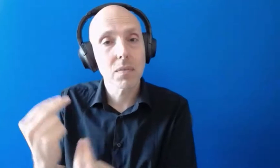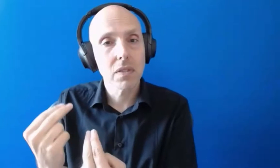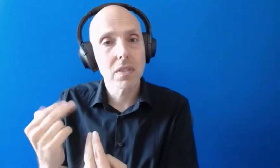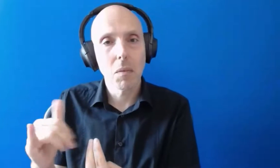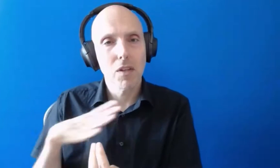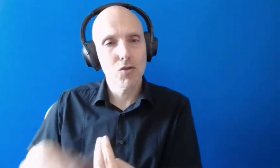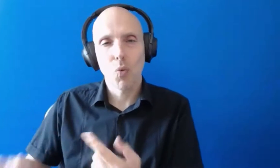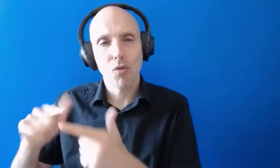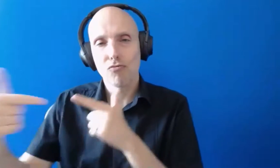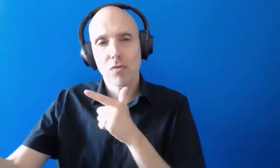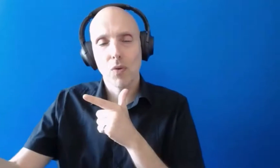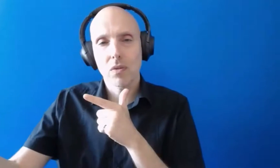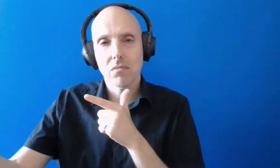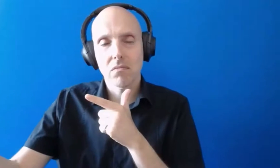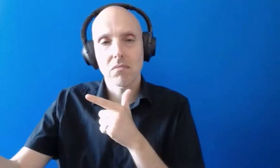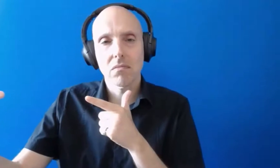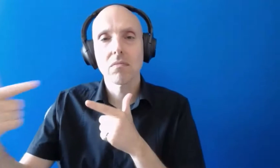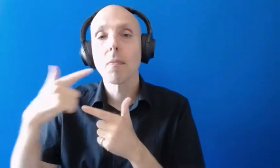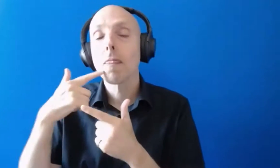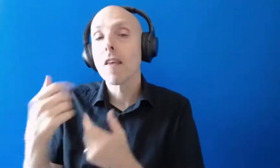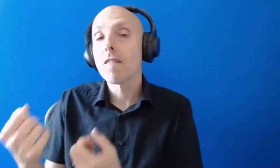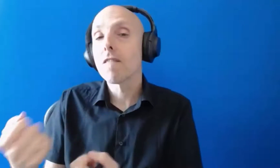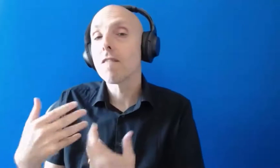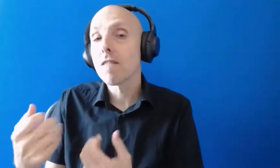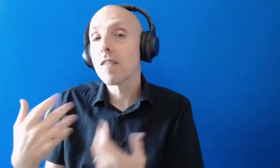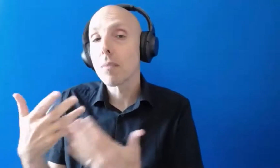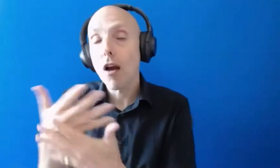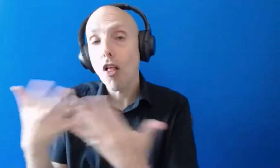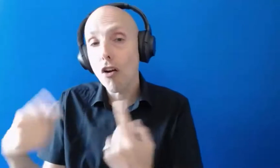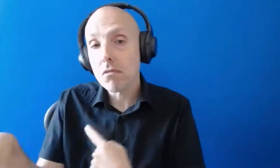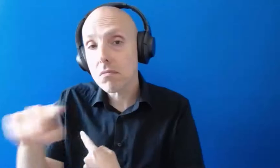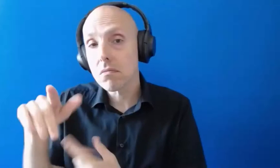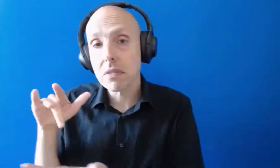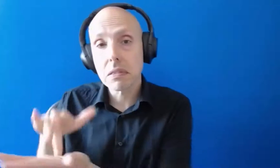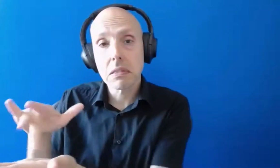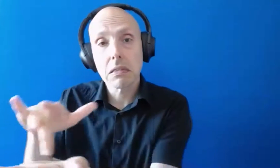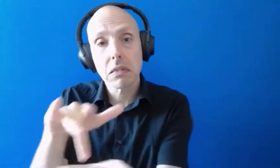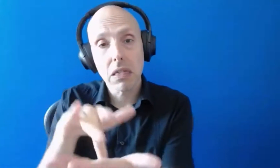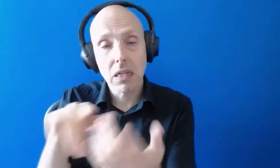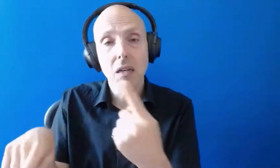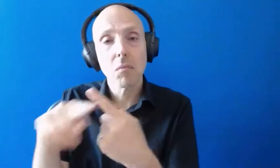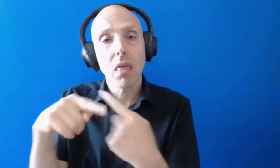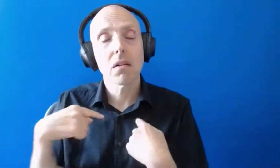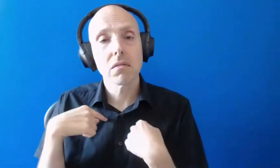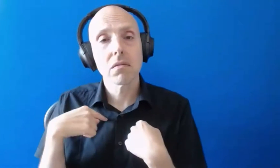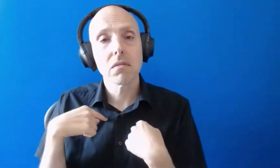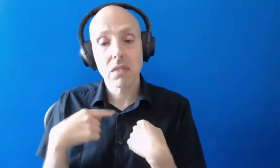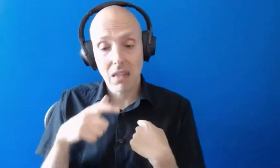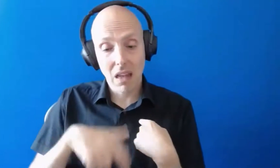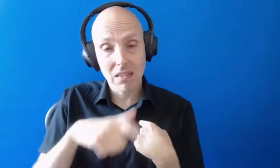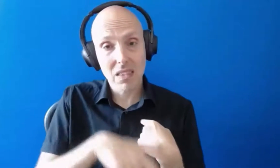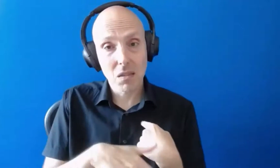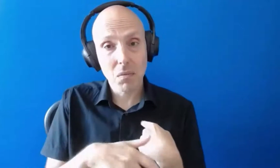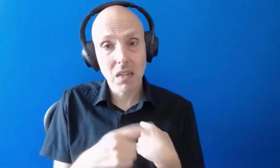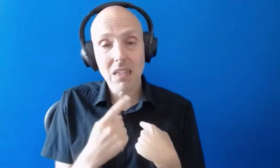have a remote one but the feedback from a lot of the centers and from our customers is that the remote um appointments such as